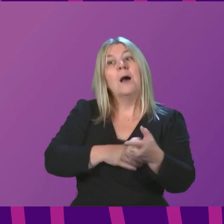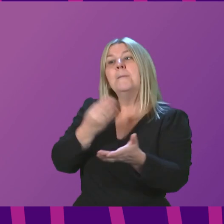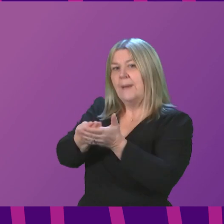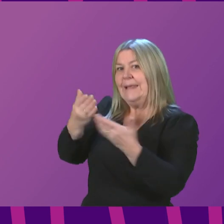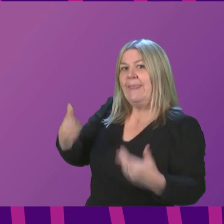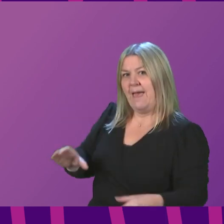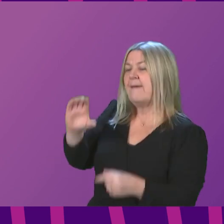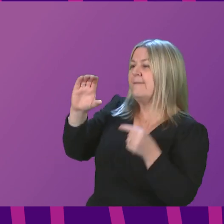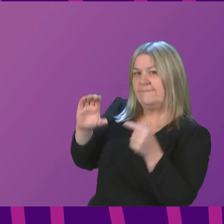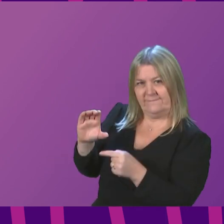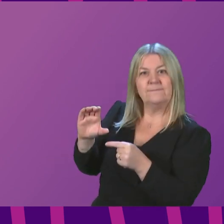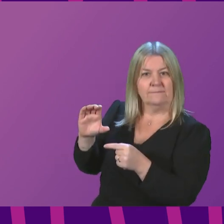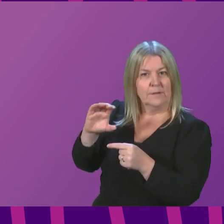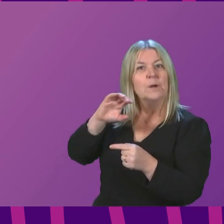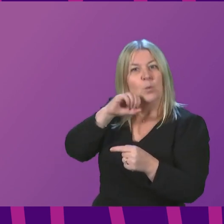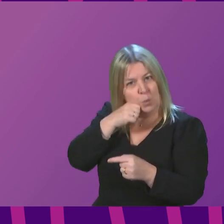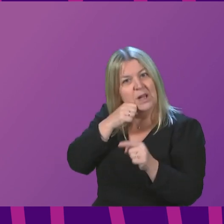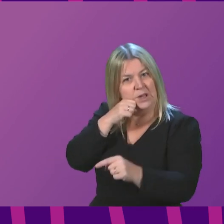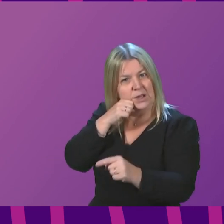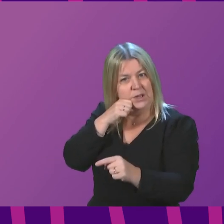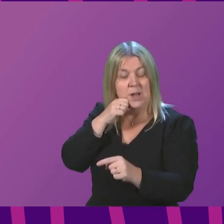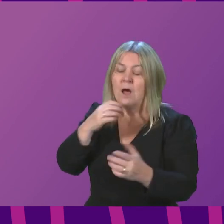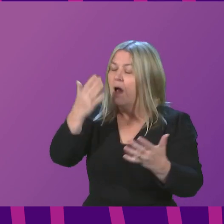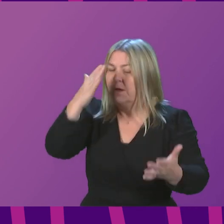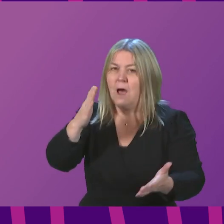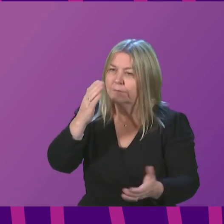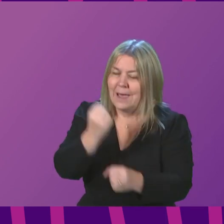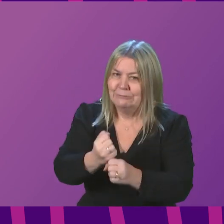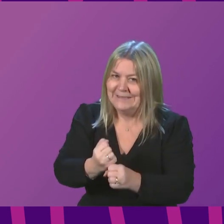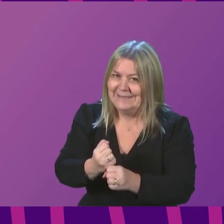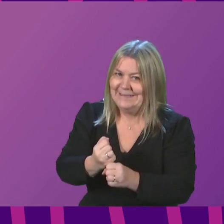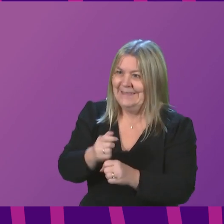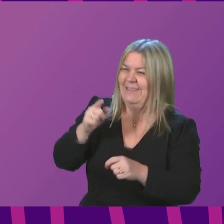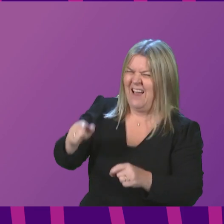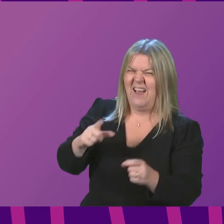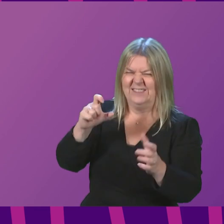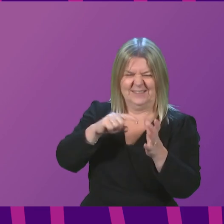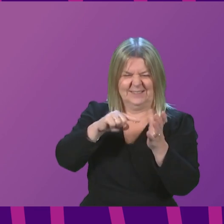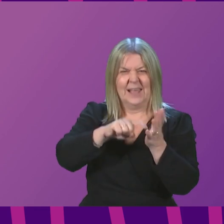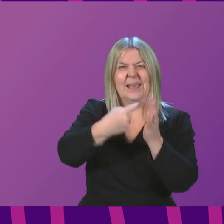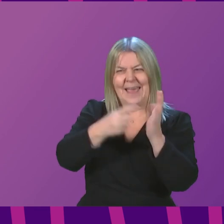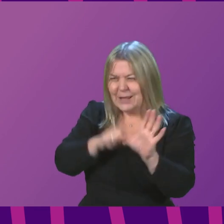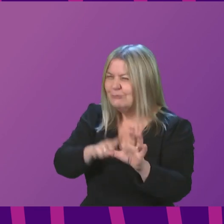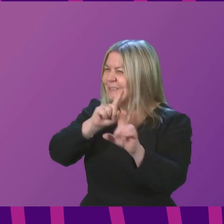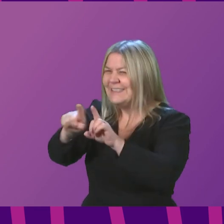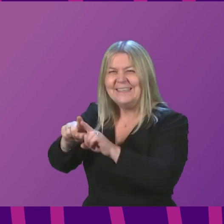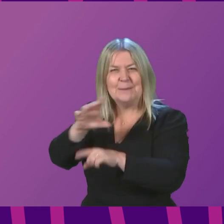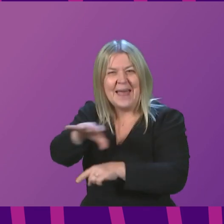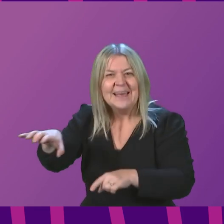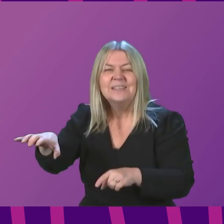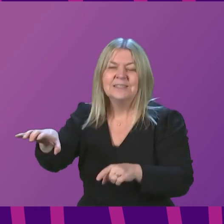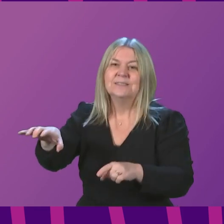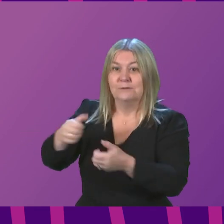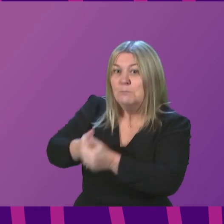form of business that Rhoda Grant has mentioned there will be covered, but I will give a guarantee that we will look to reach as many